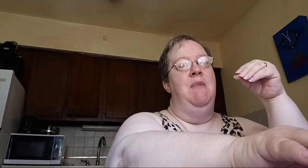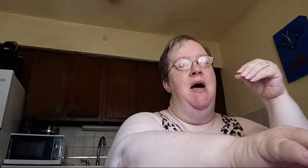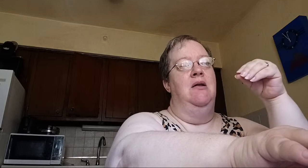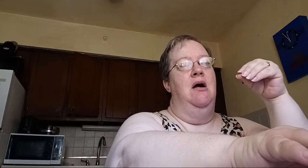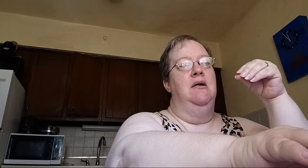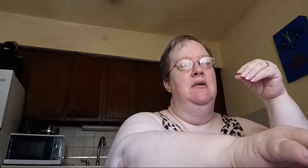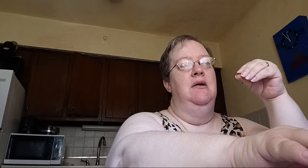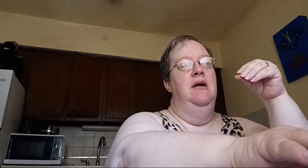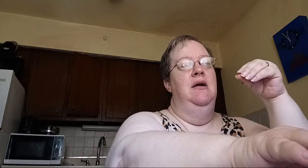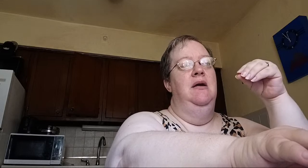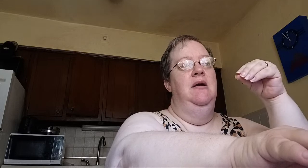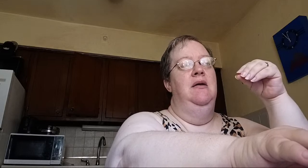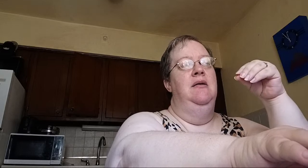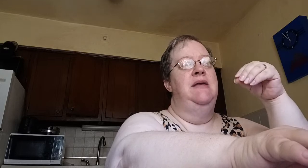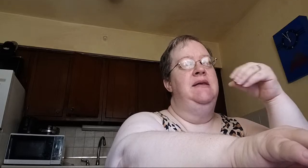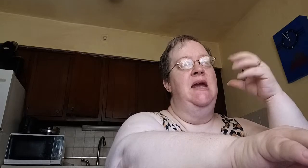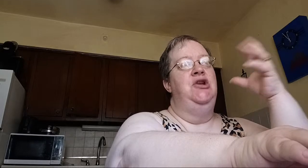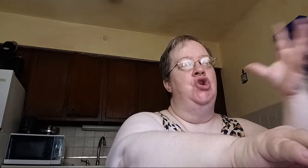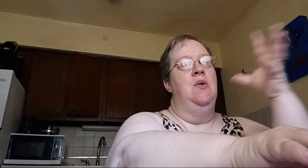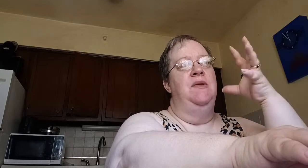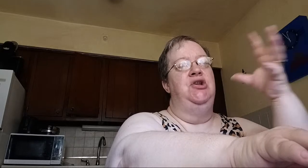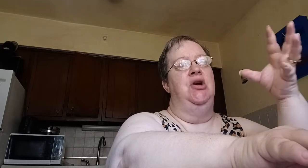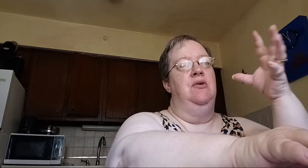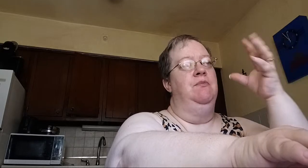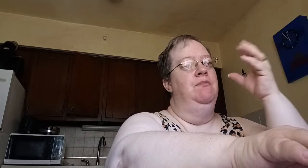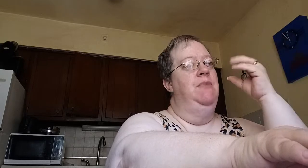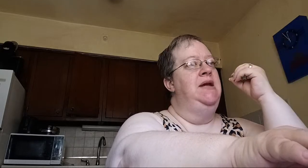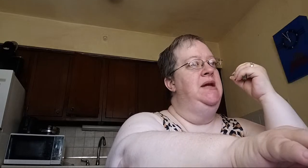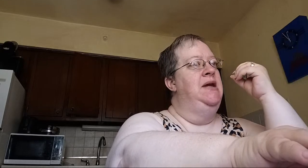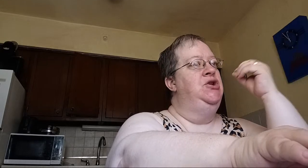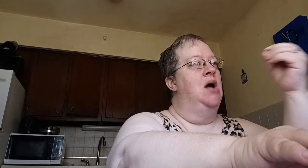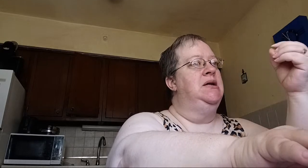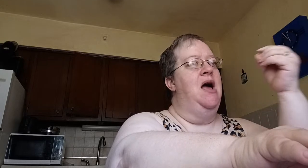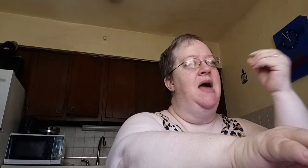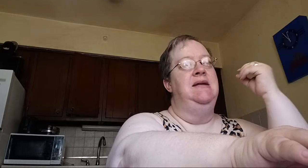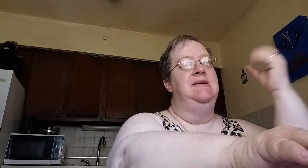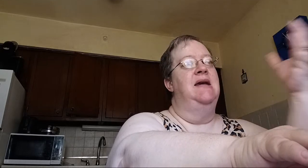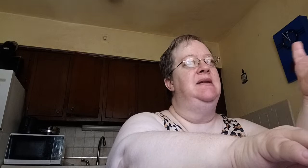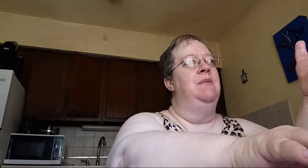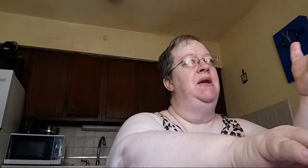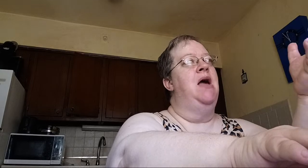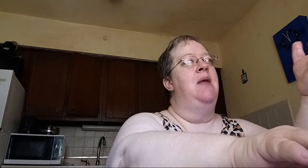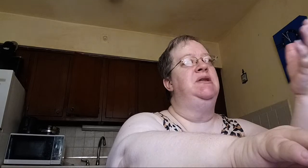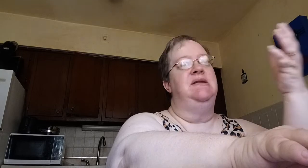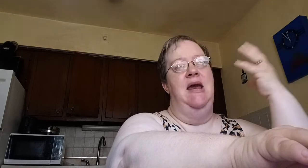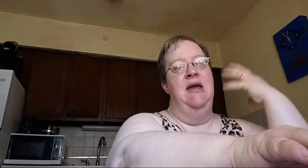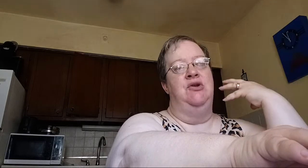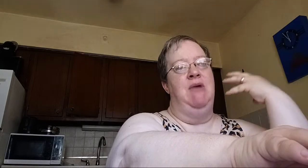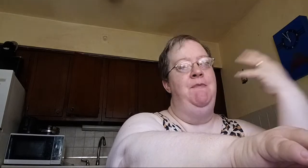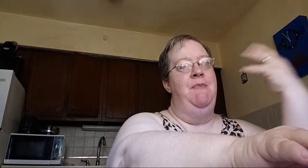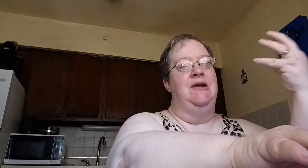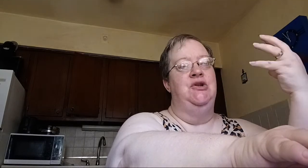monologue. They'd talk with each other. He'd talk to God. He'd say something. God would answer right back to him.